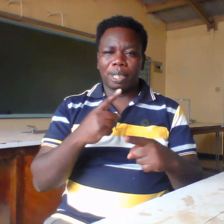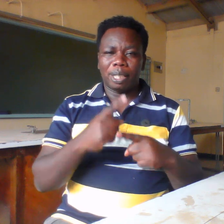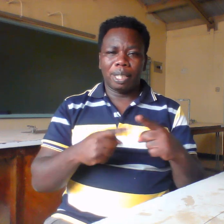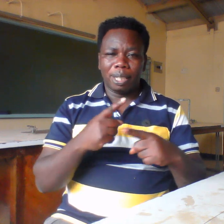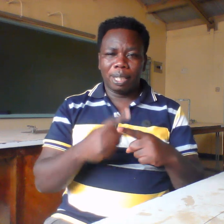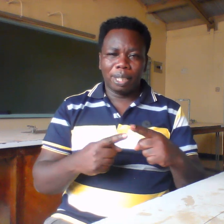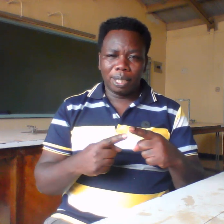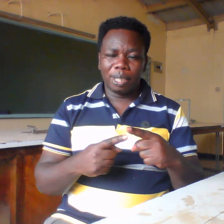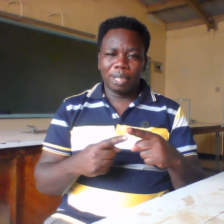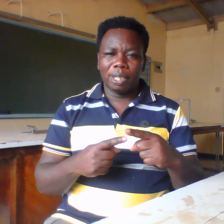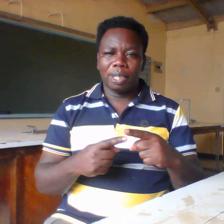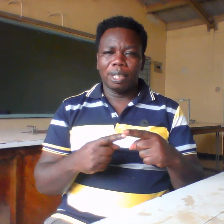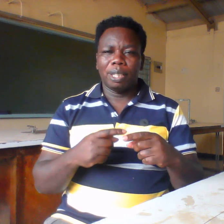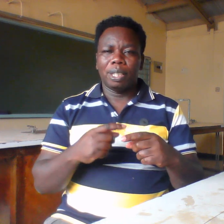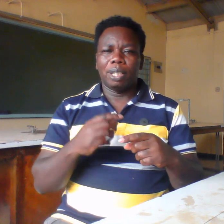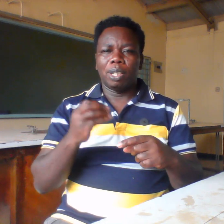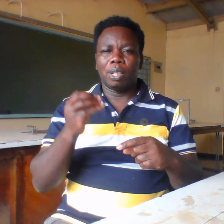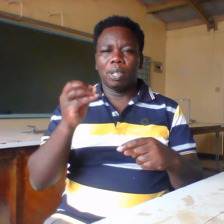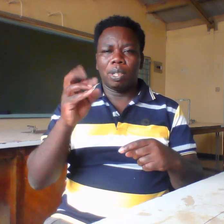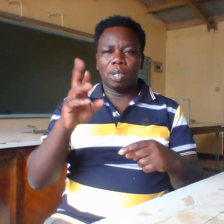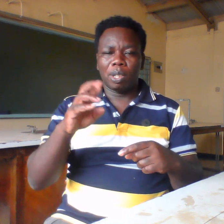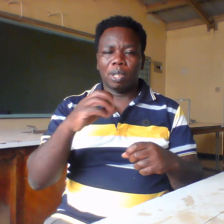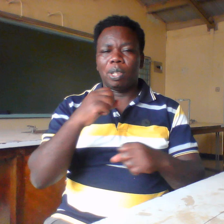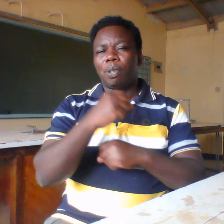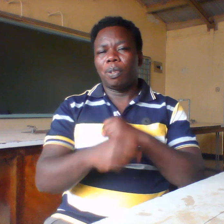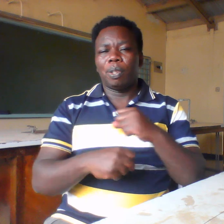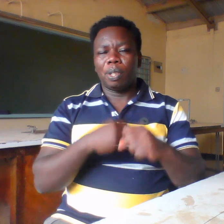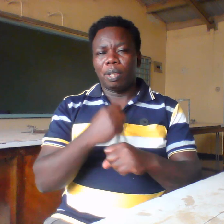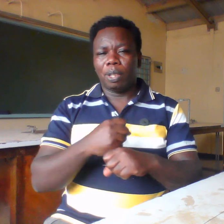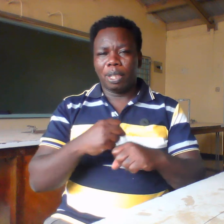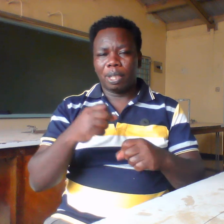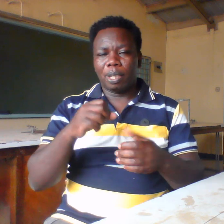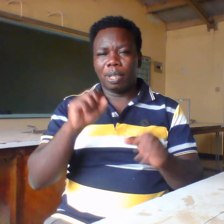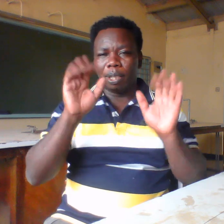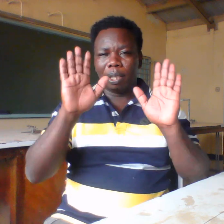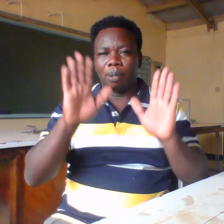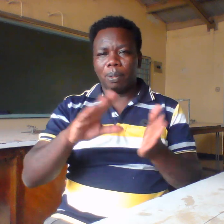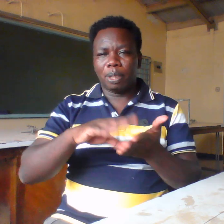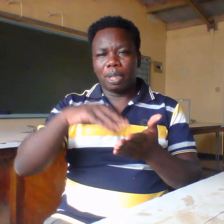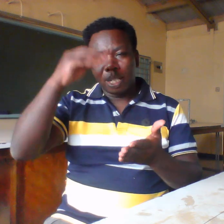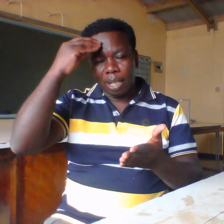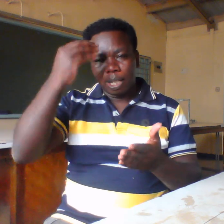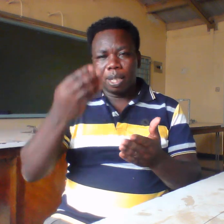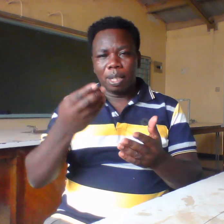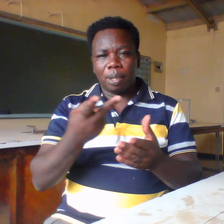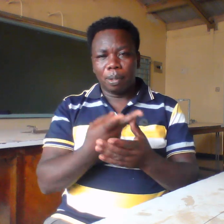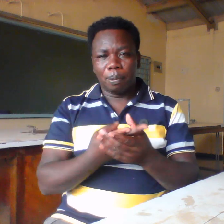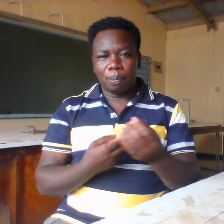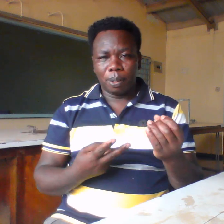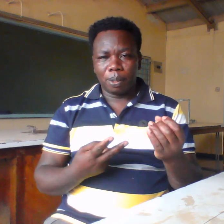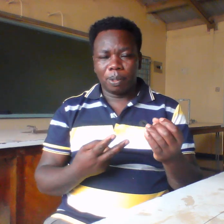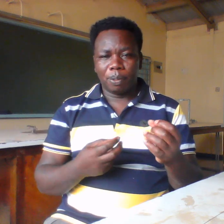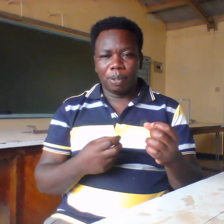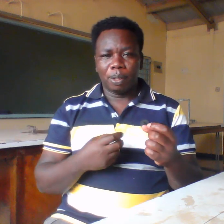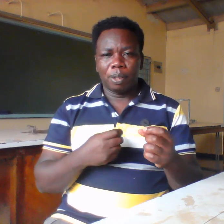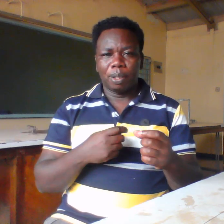or year. When you do the years, then